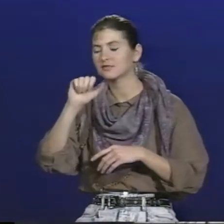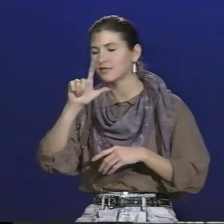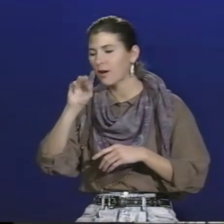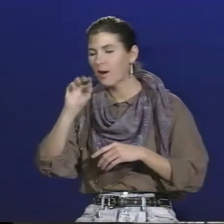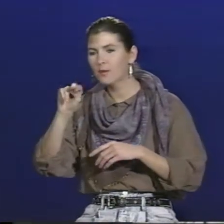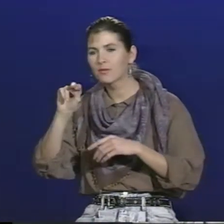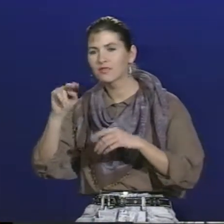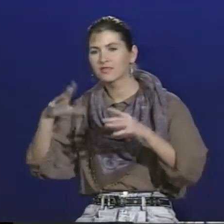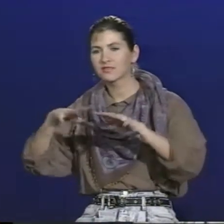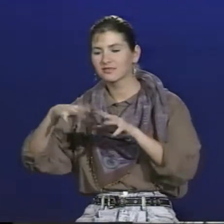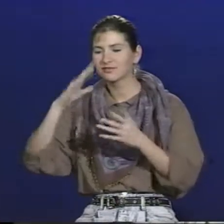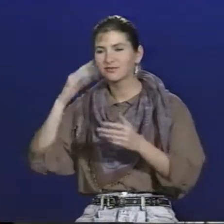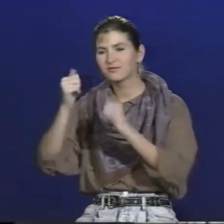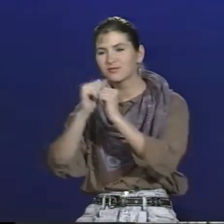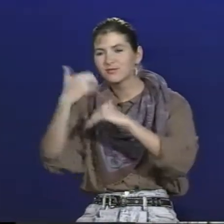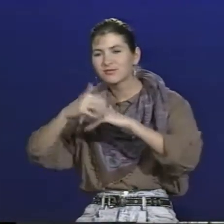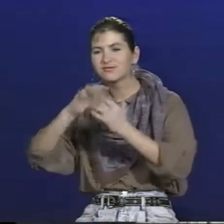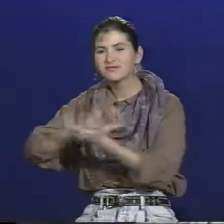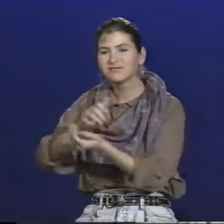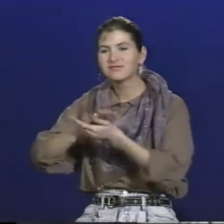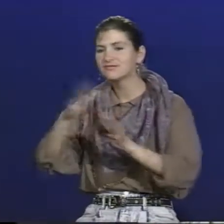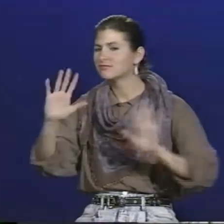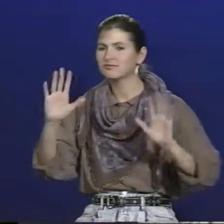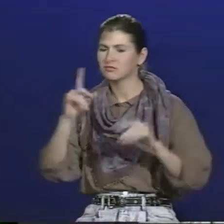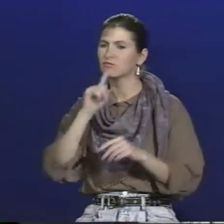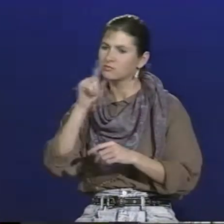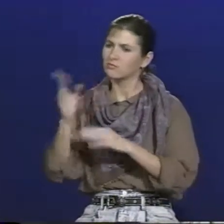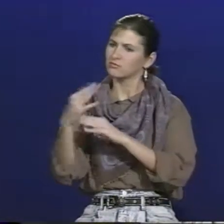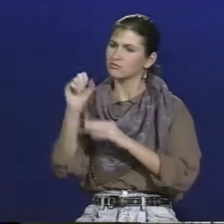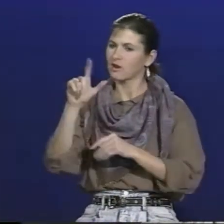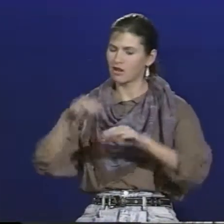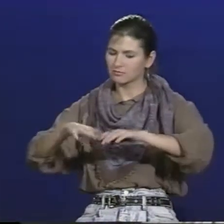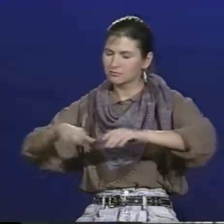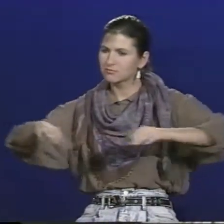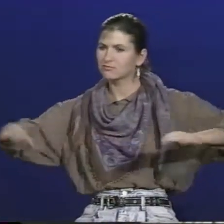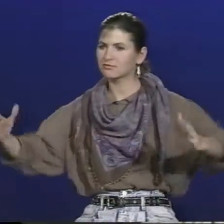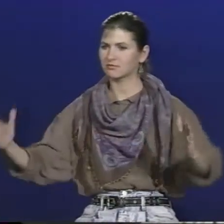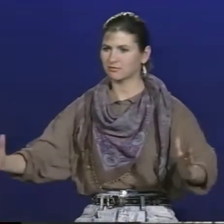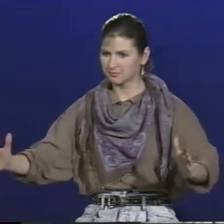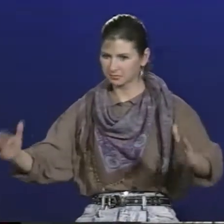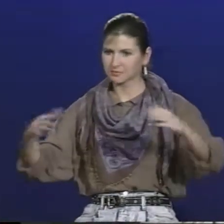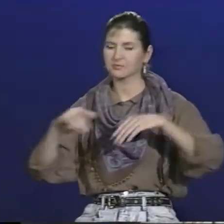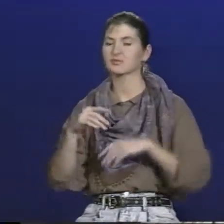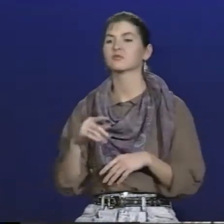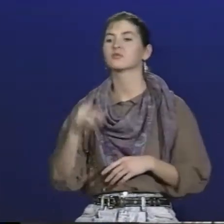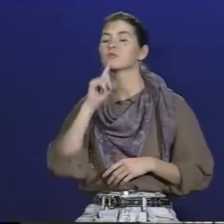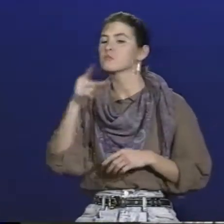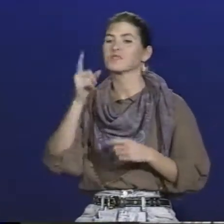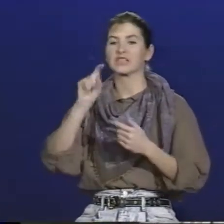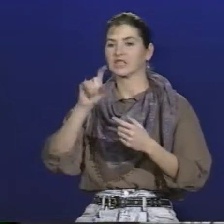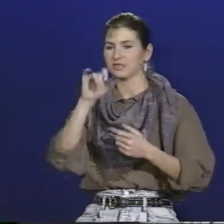I'm not talking about making a baked salmon loaf where you mix it with bread. I'm talking about cooking a whole fish.